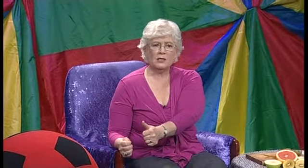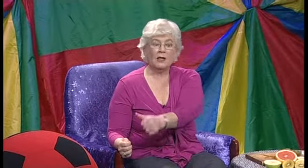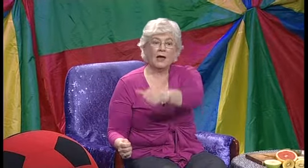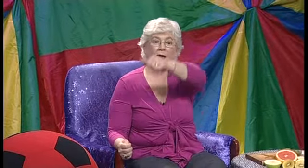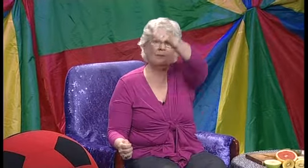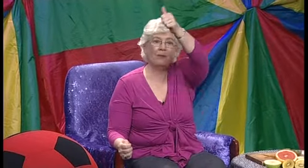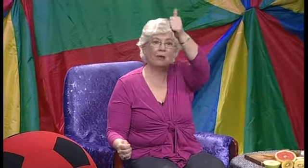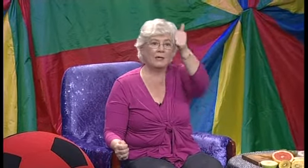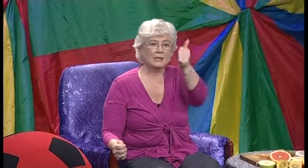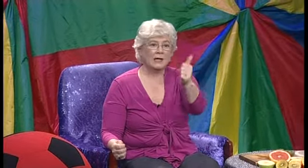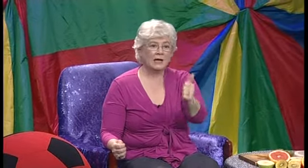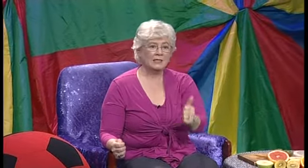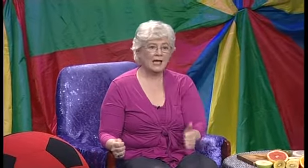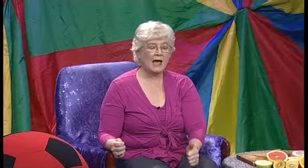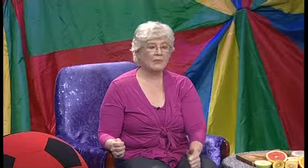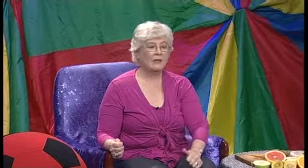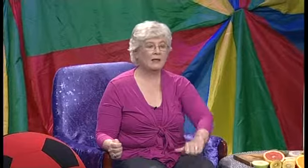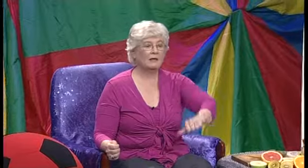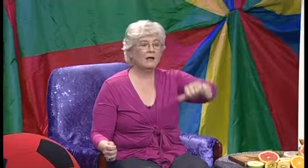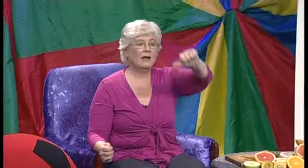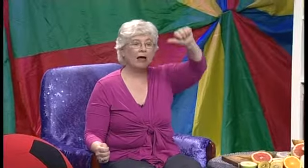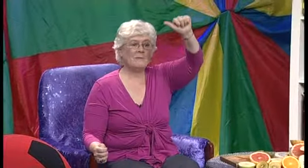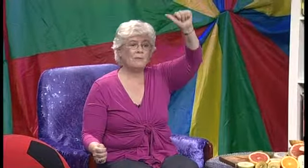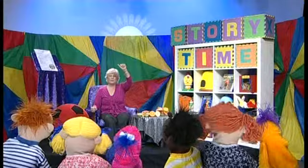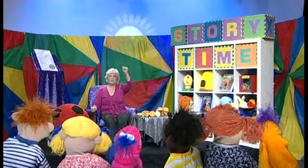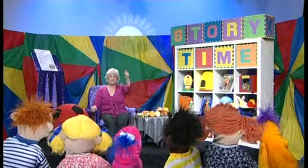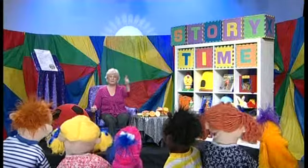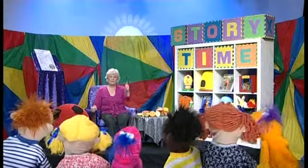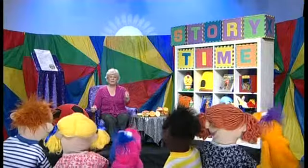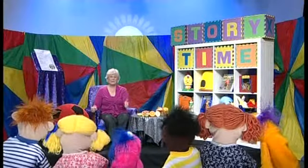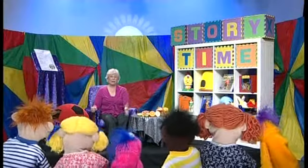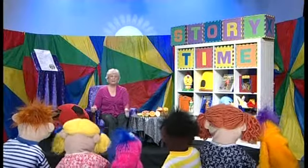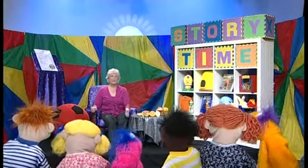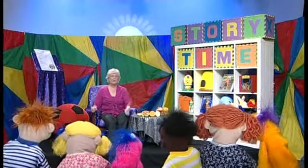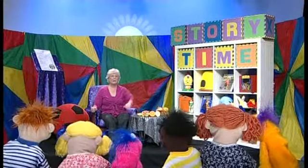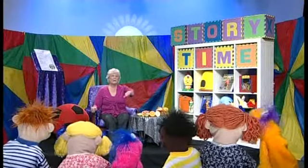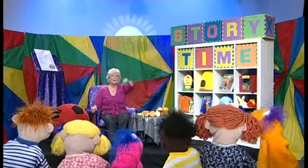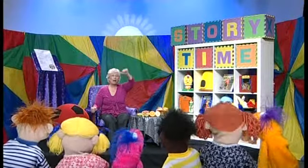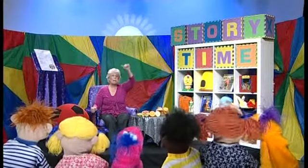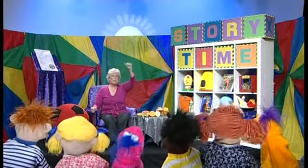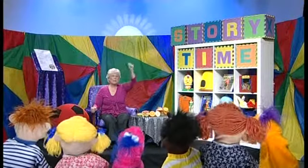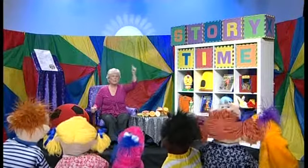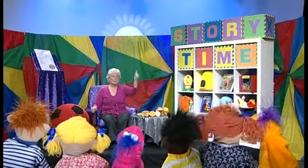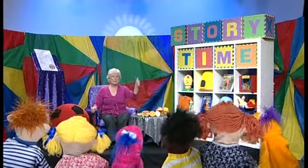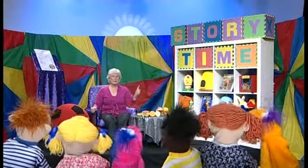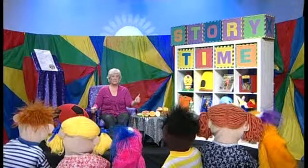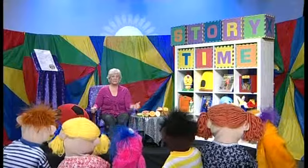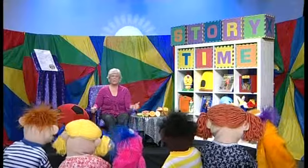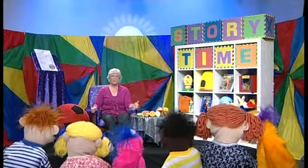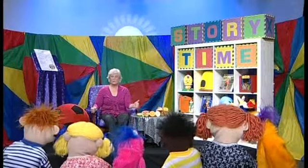up the hill and down the hill and up the hill and down the hill and up the hill and down the